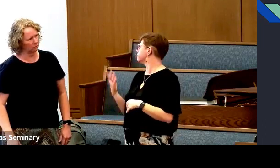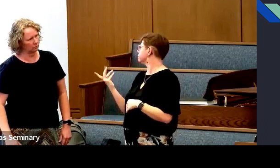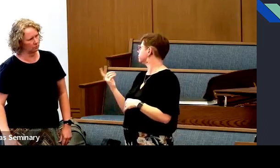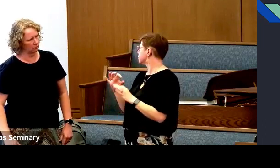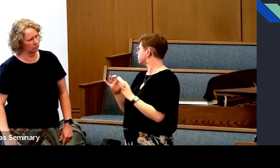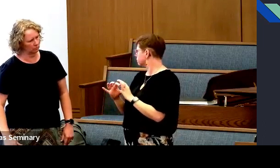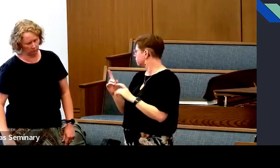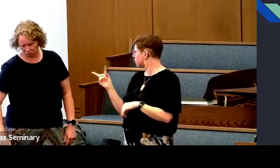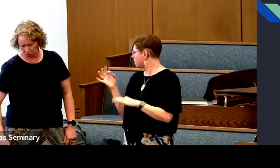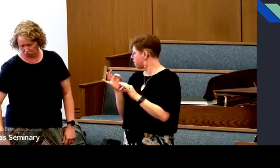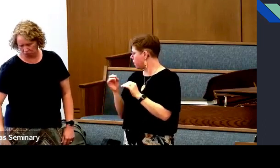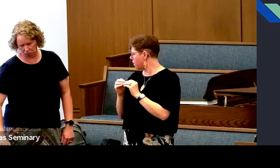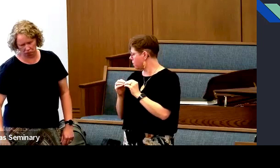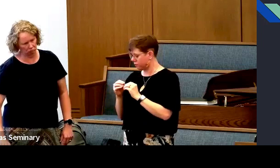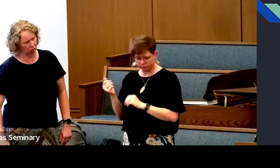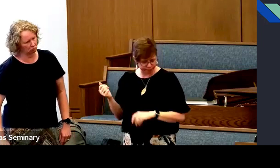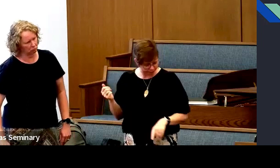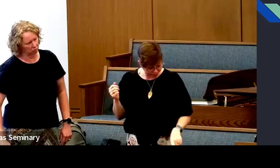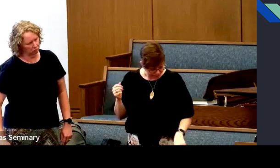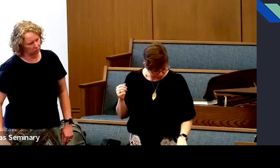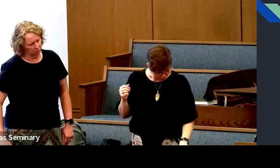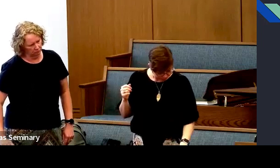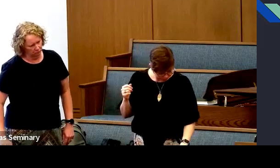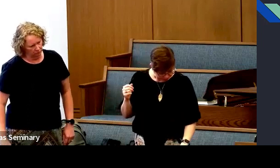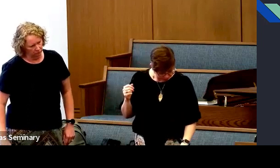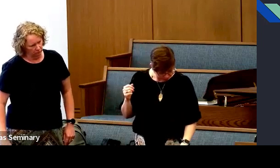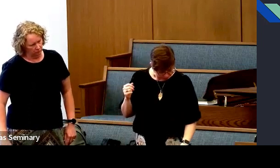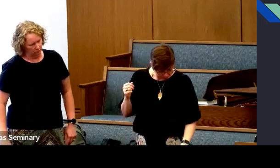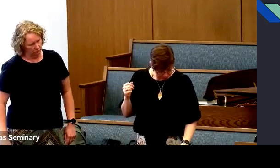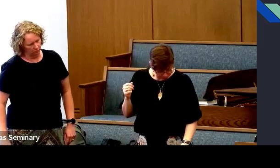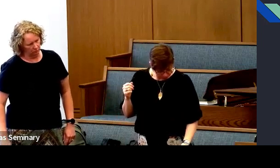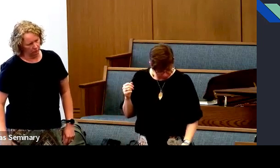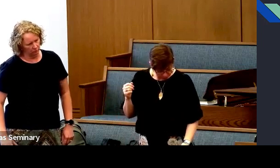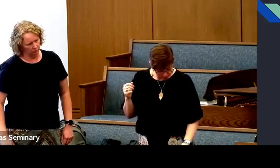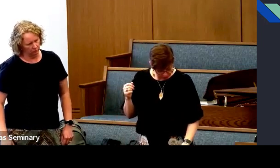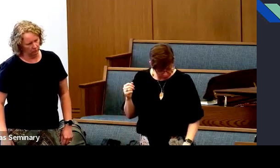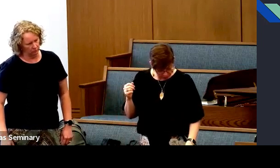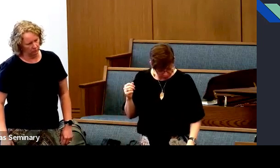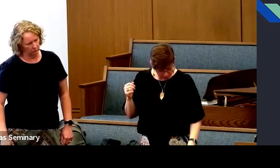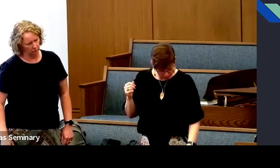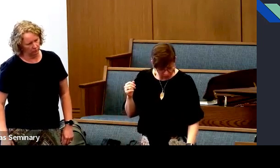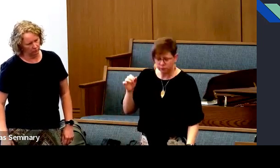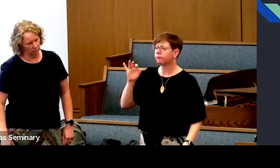total power. You want to talk more about this, the even smaller circles?